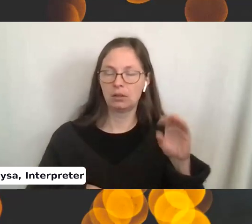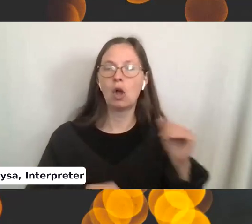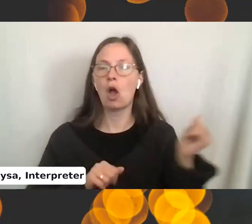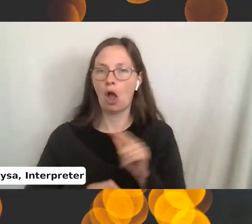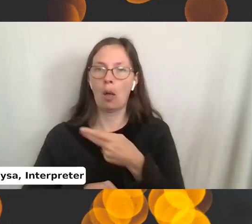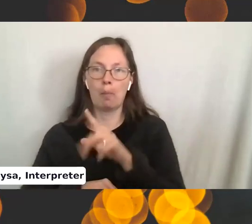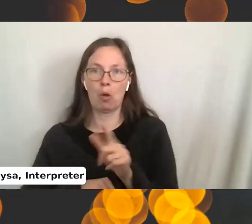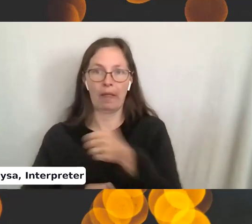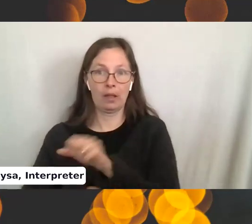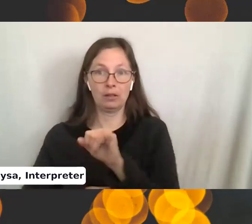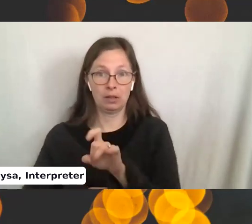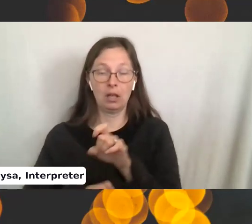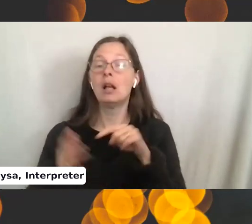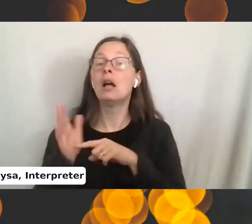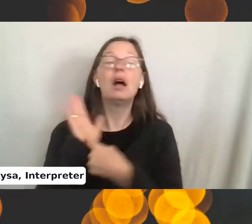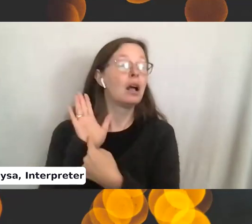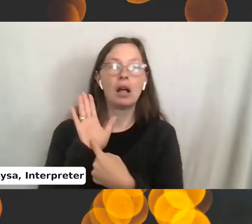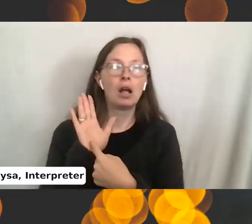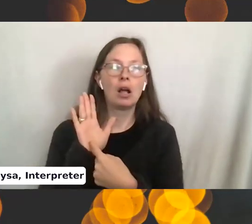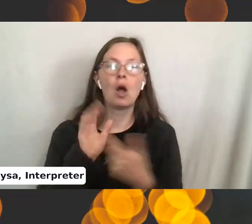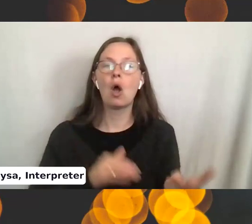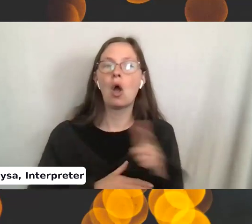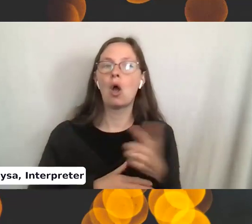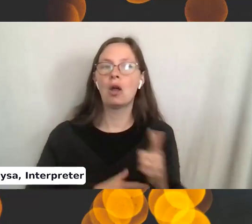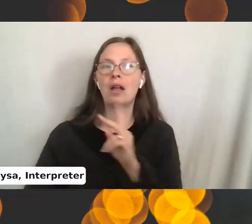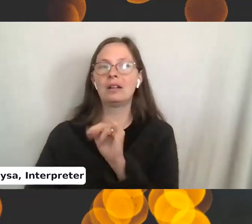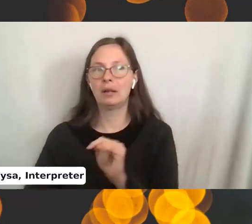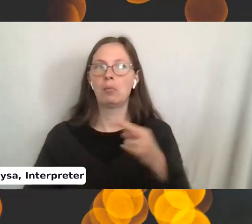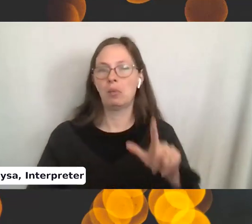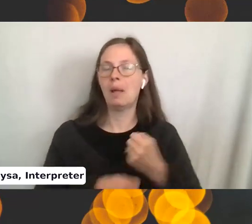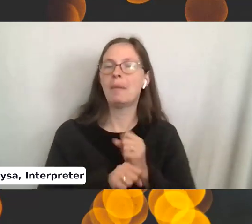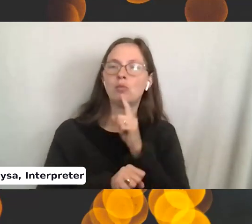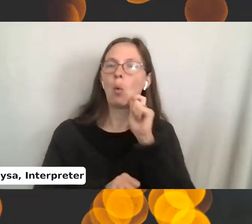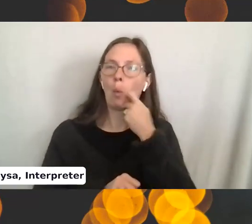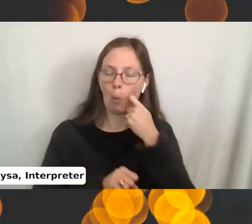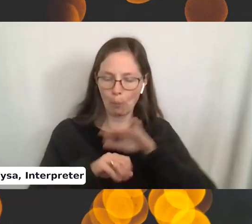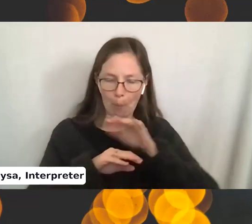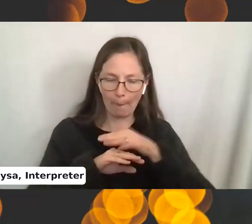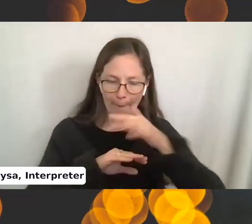This is alternating knitting and purling. And it makes this really cool, bumpy pattern that I like.